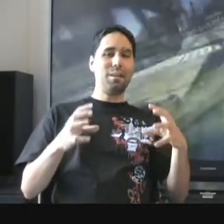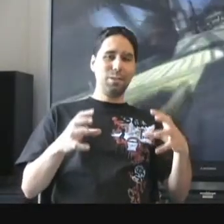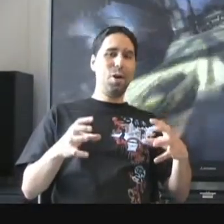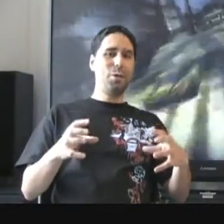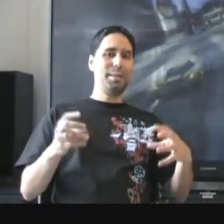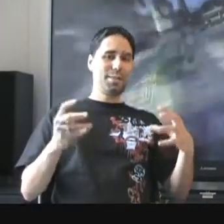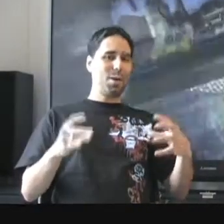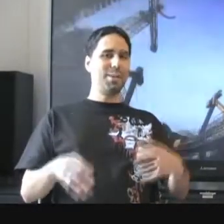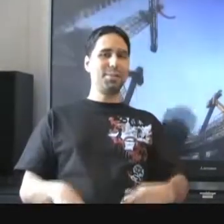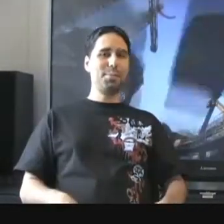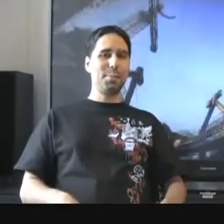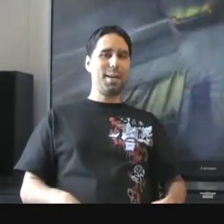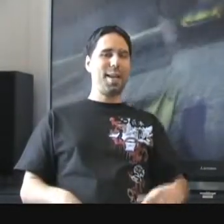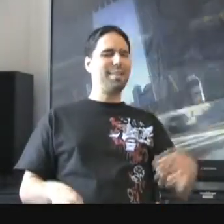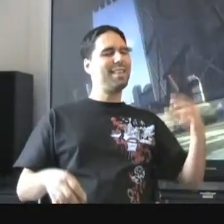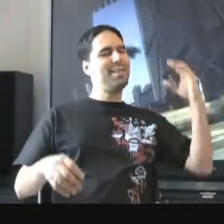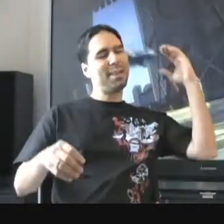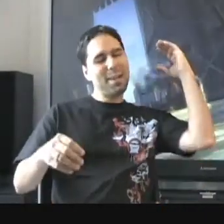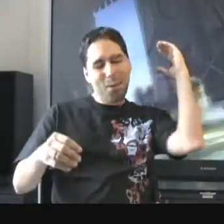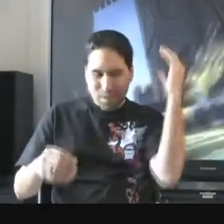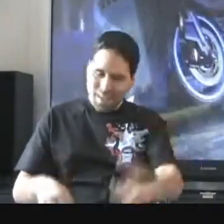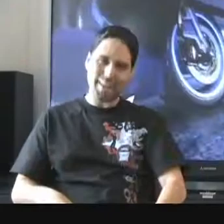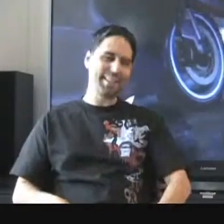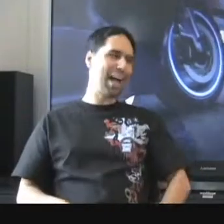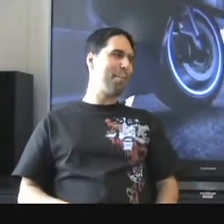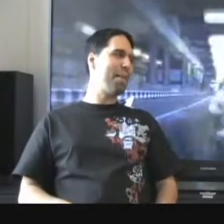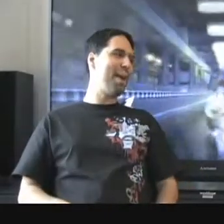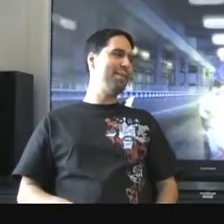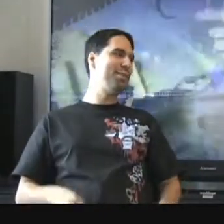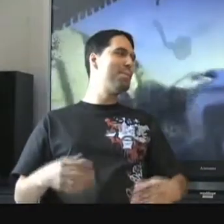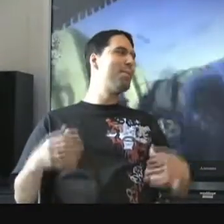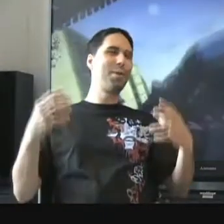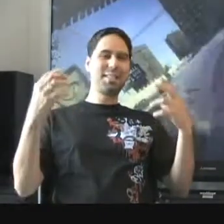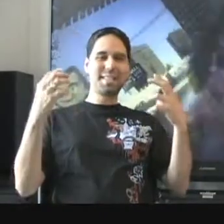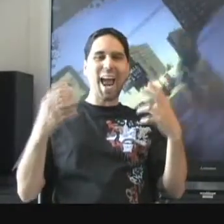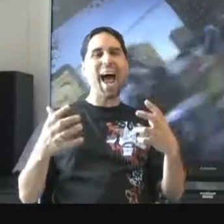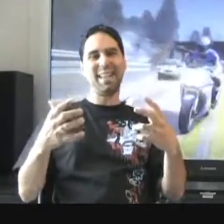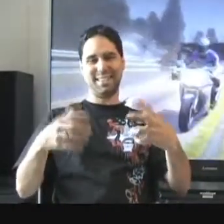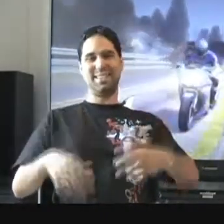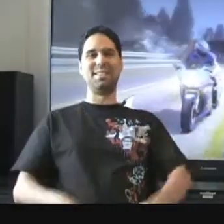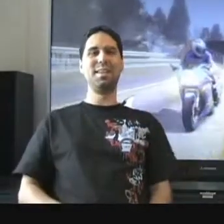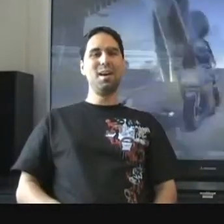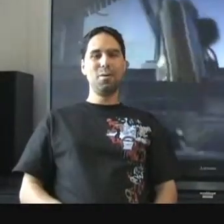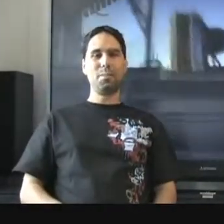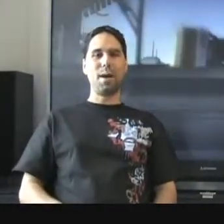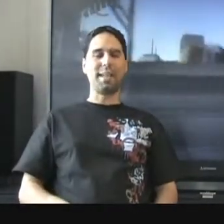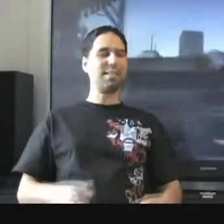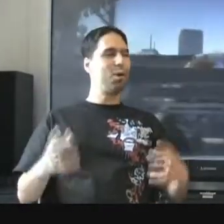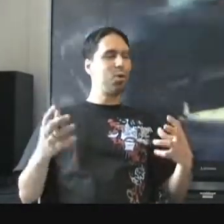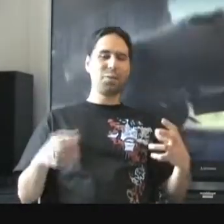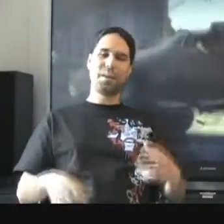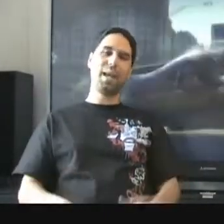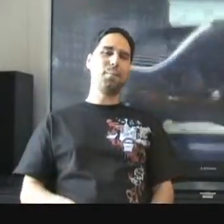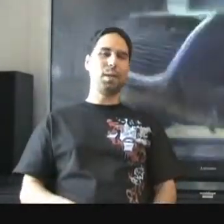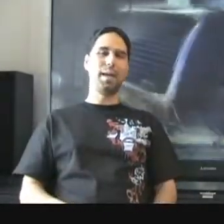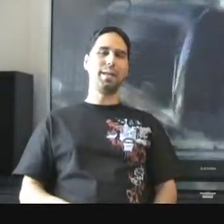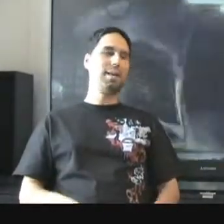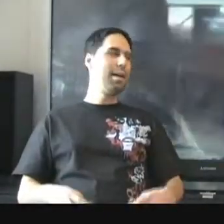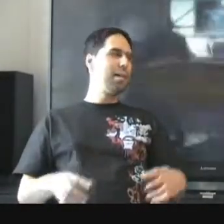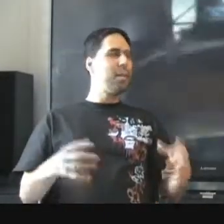alone is awesome, and then you can go online on top of that and do more challenges with the bikes. It's a whole different gameplay. They